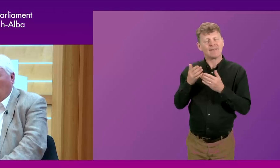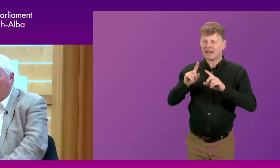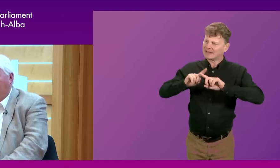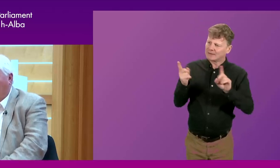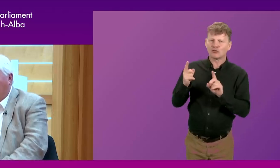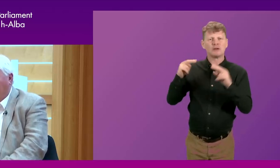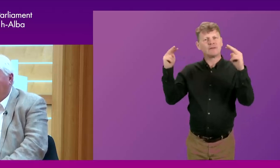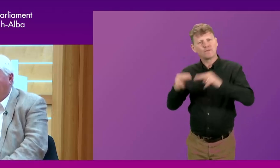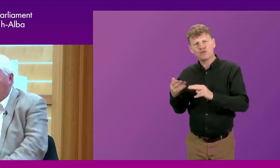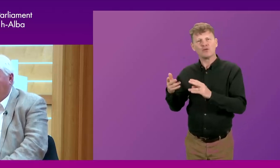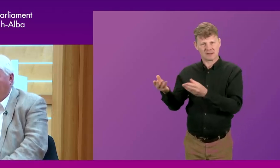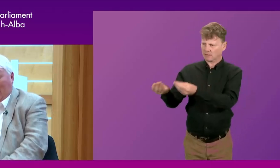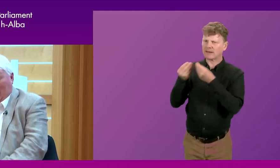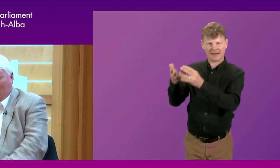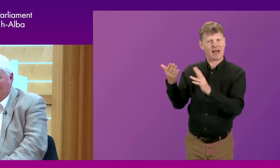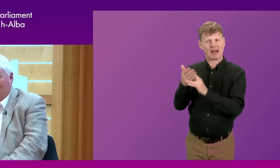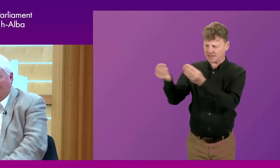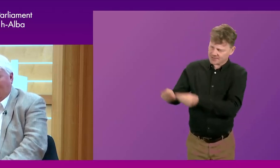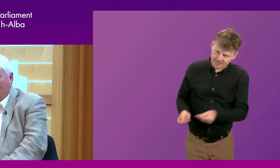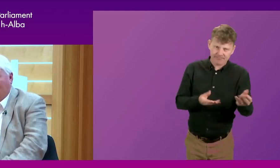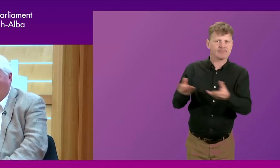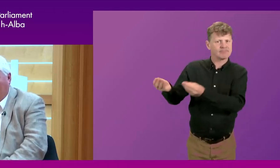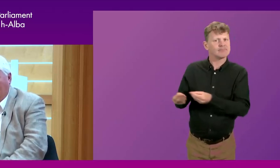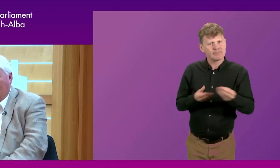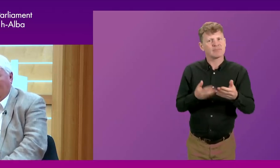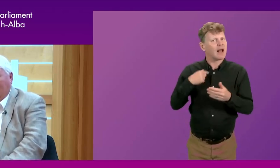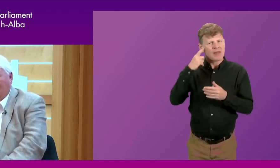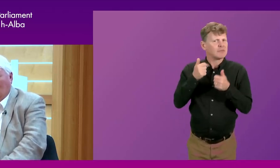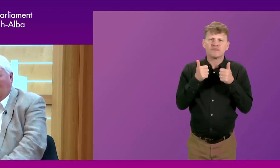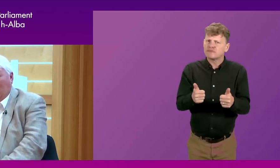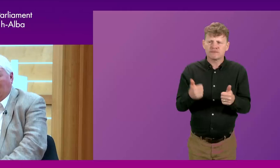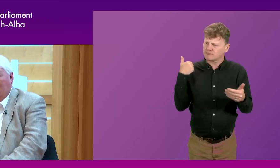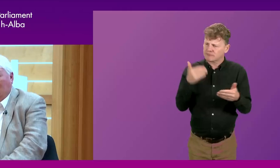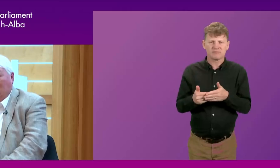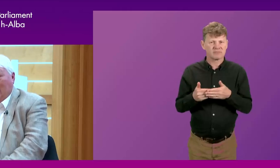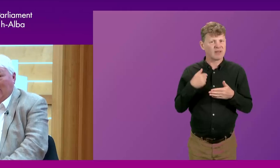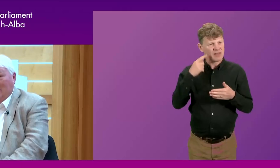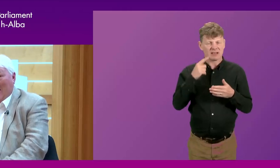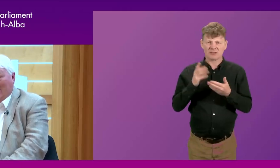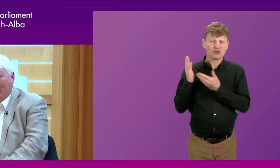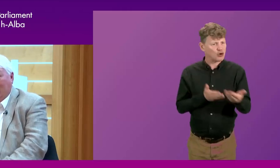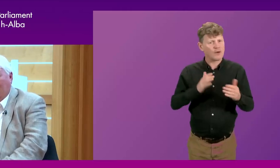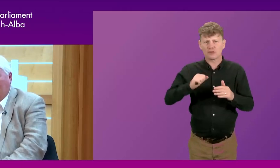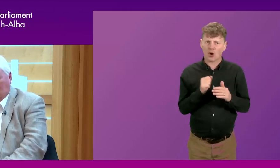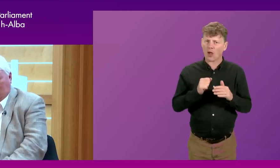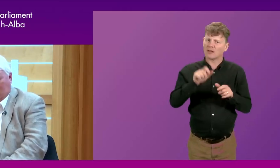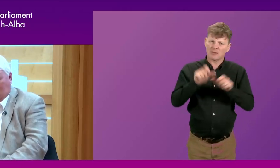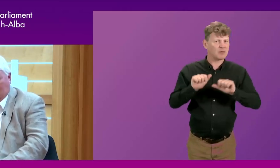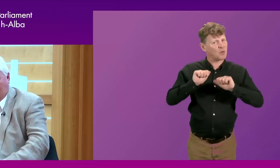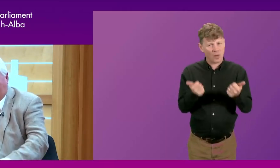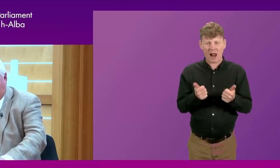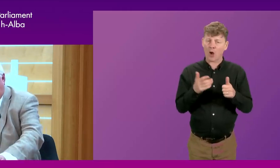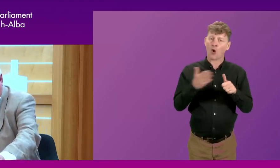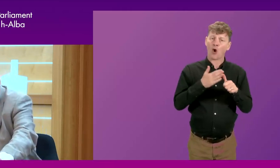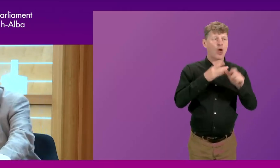heard and not always sought by parliament. But I think it's done well. I think it's done well by the people of Scotland. think it has met most of its